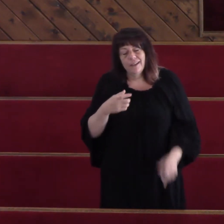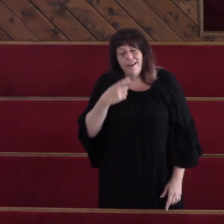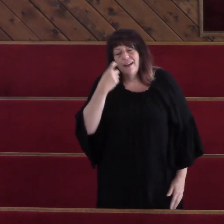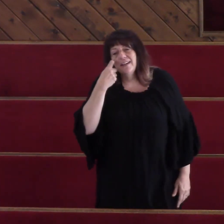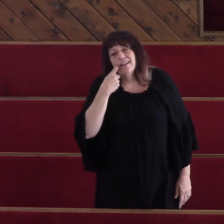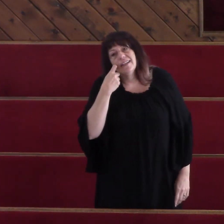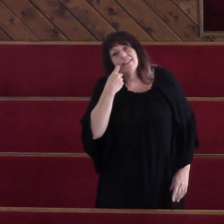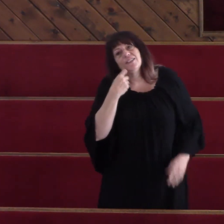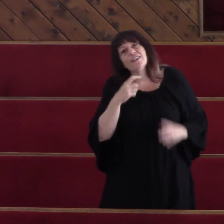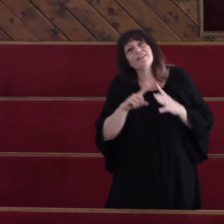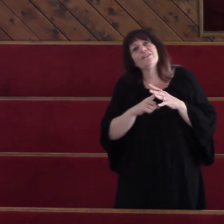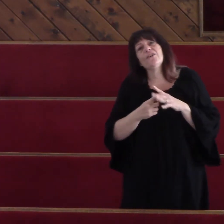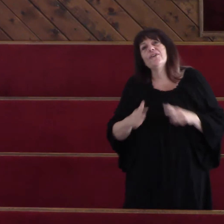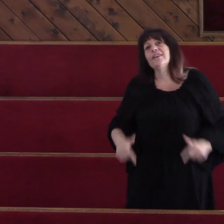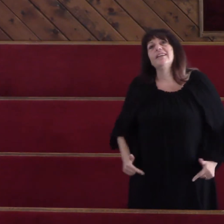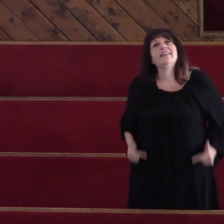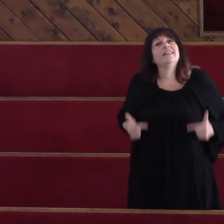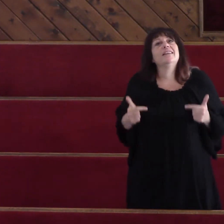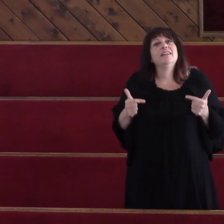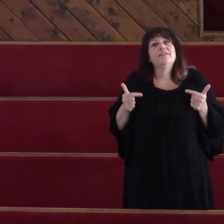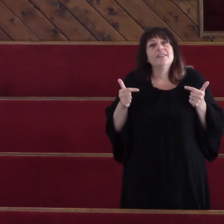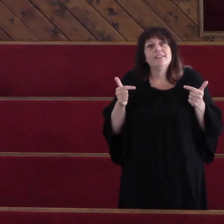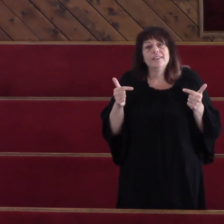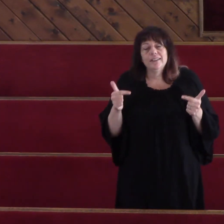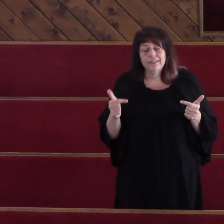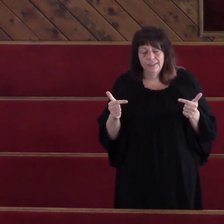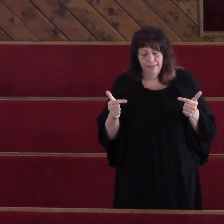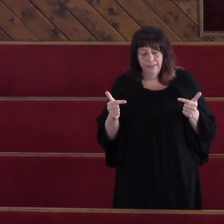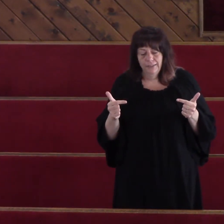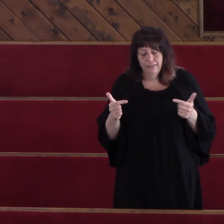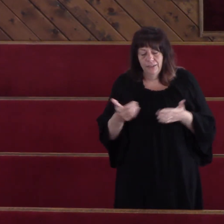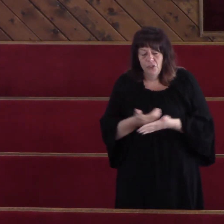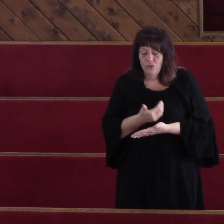I just started living